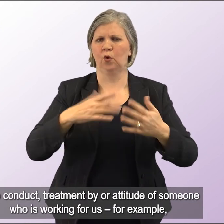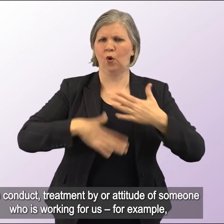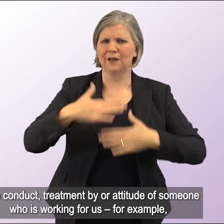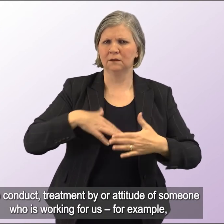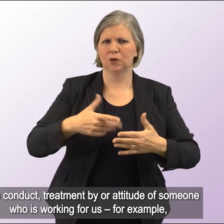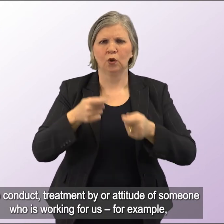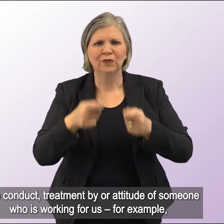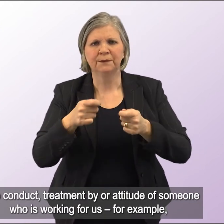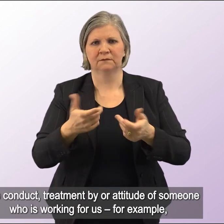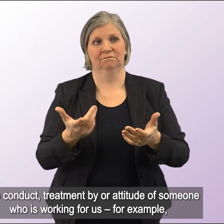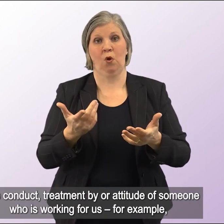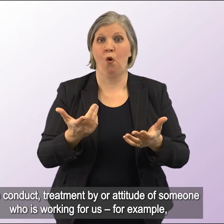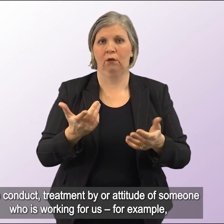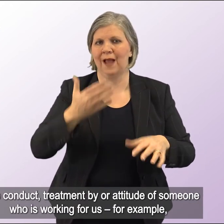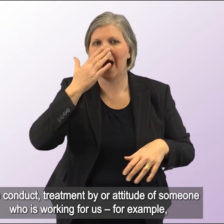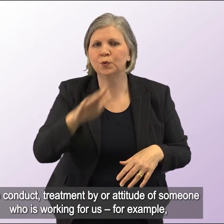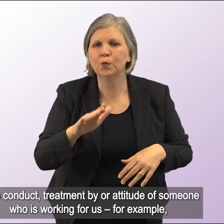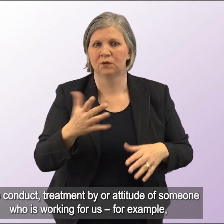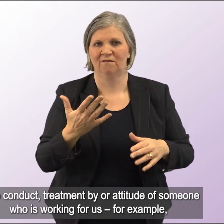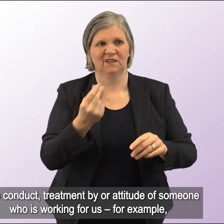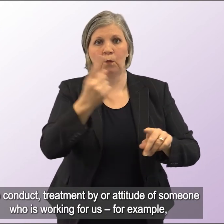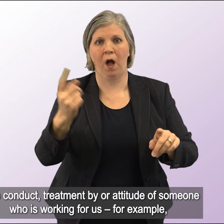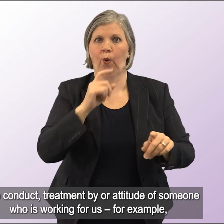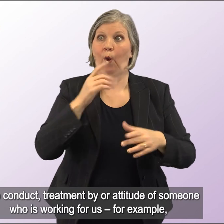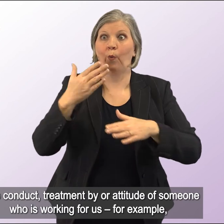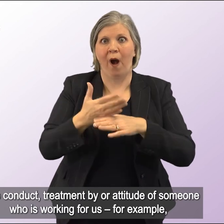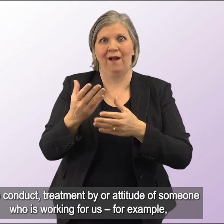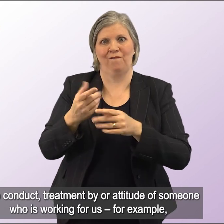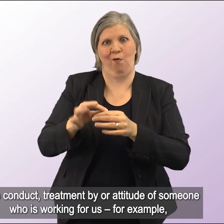The conduct, treatment by or attitude of someone who is working for us